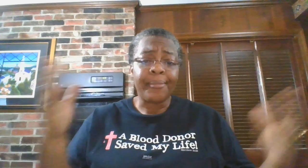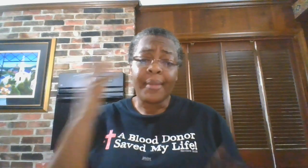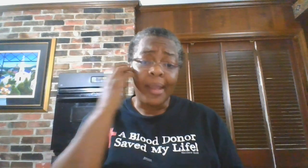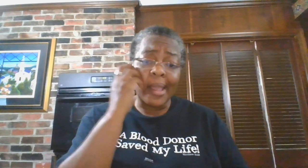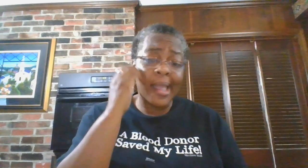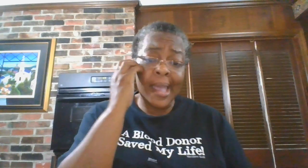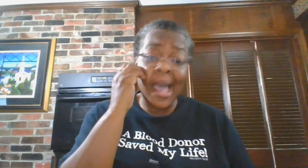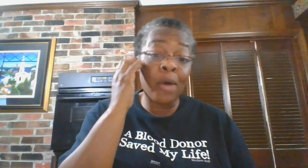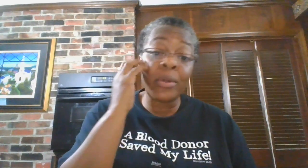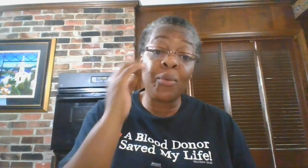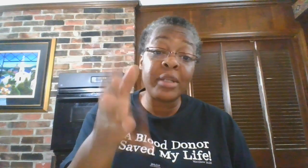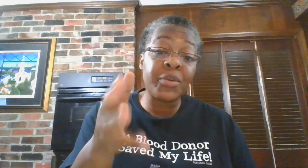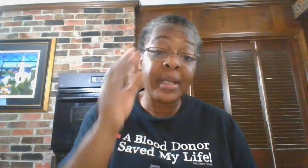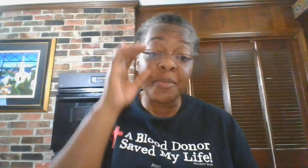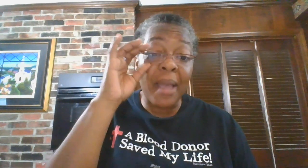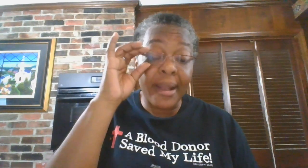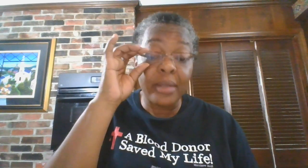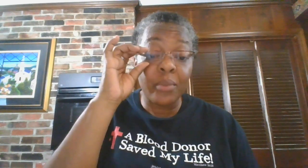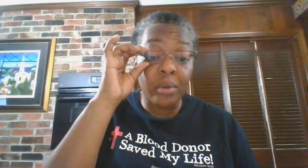And I don't know what transpired in the room.